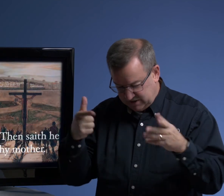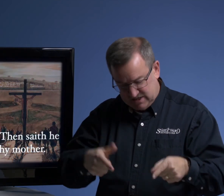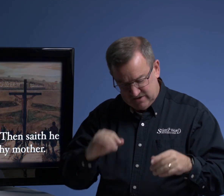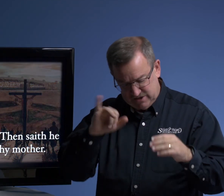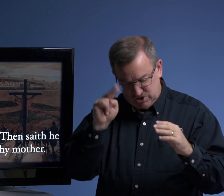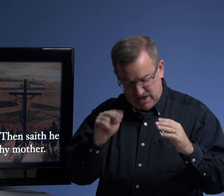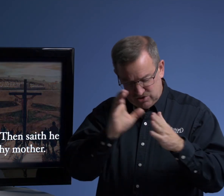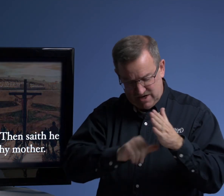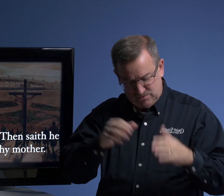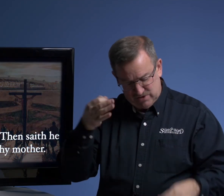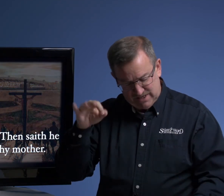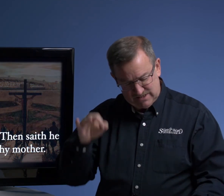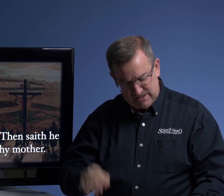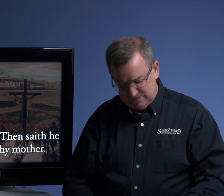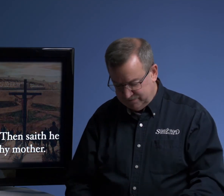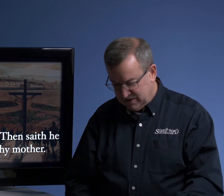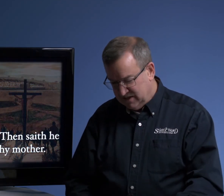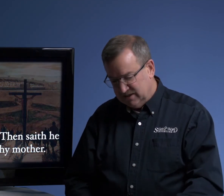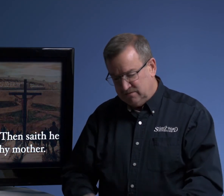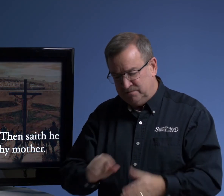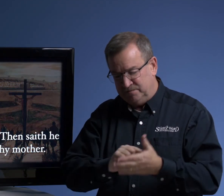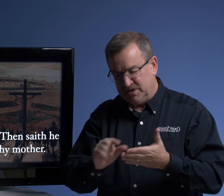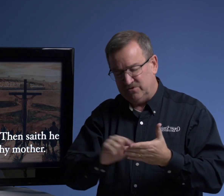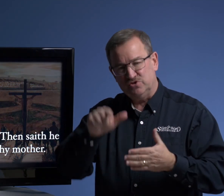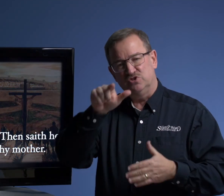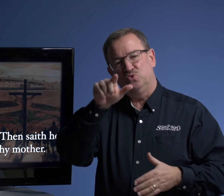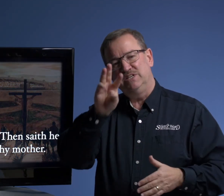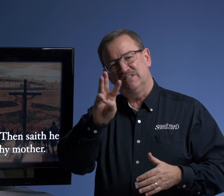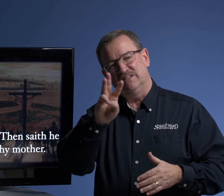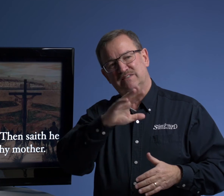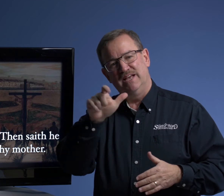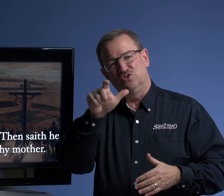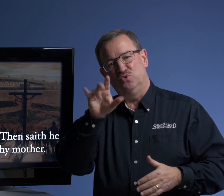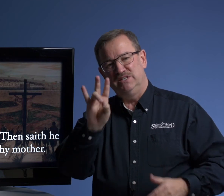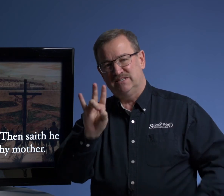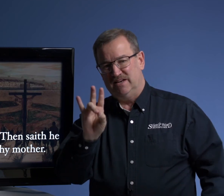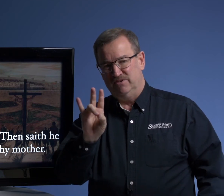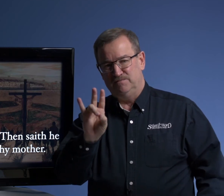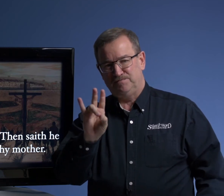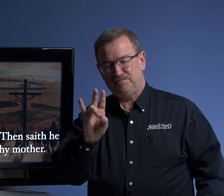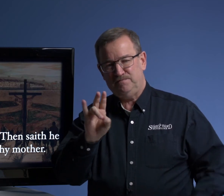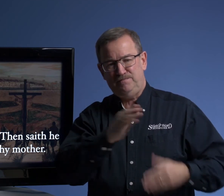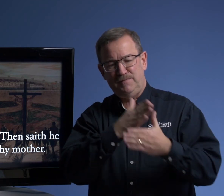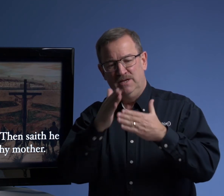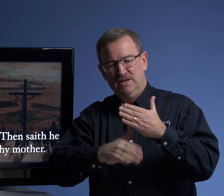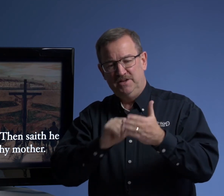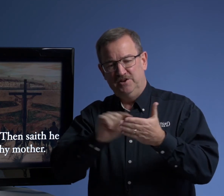It's here in John chapter 19 in verses 26 and 27. The end of